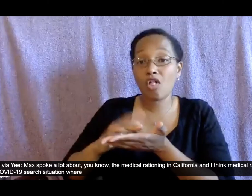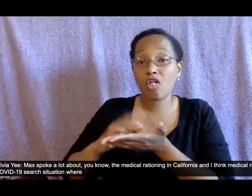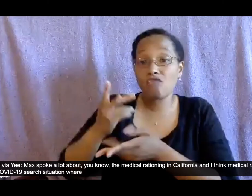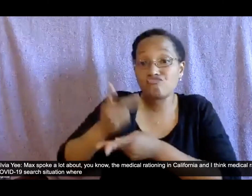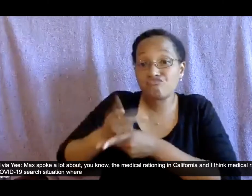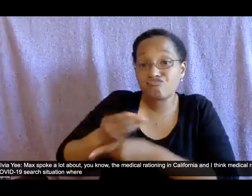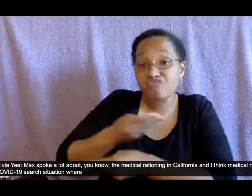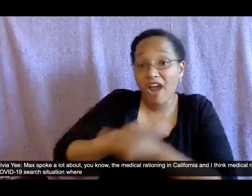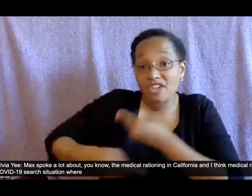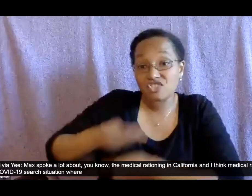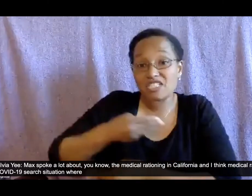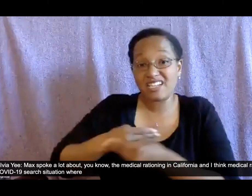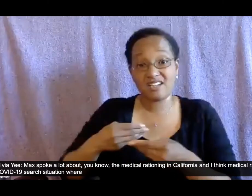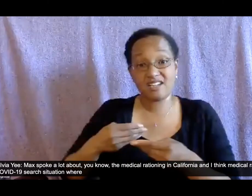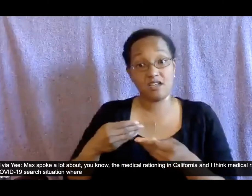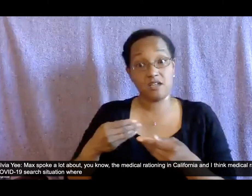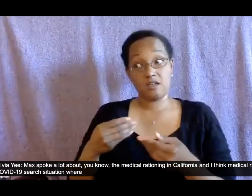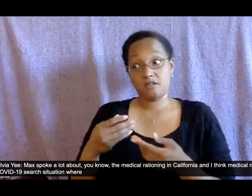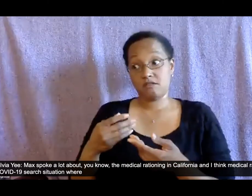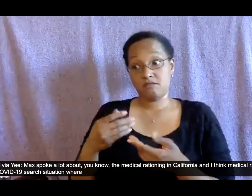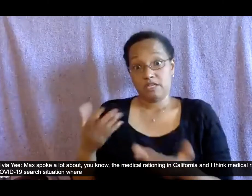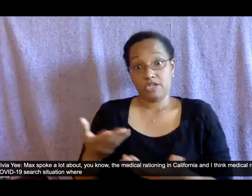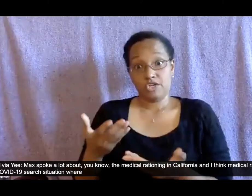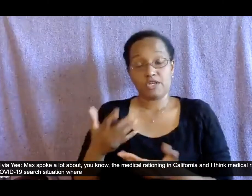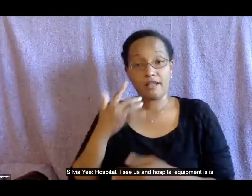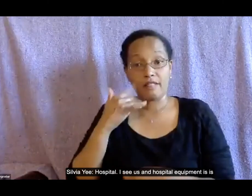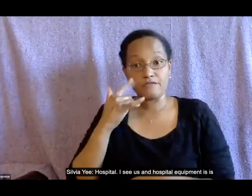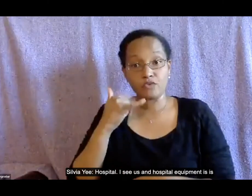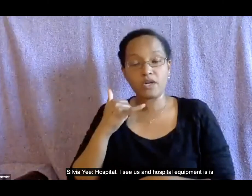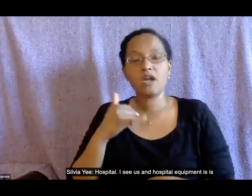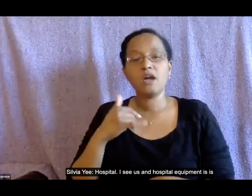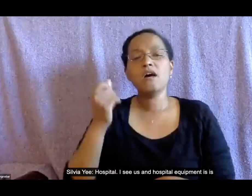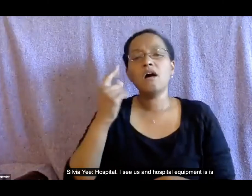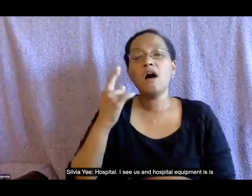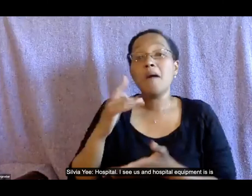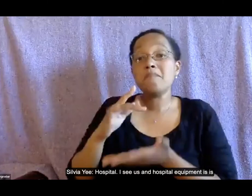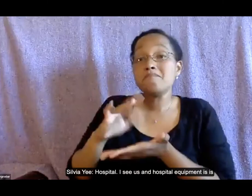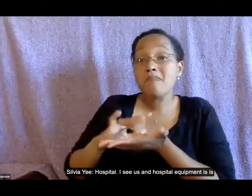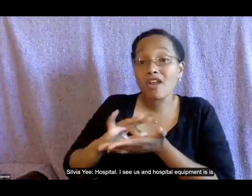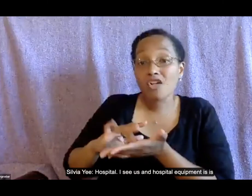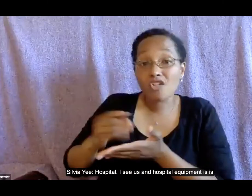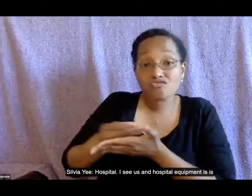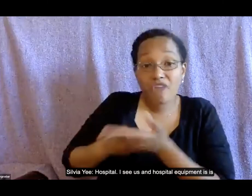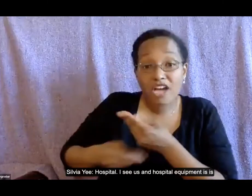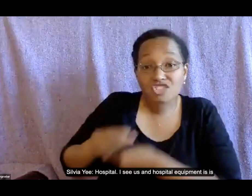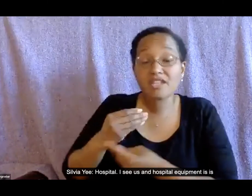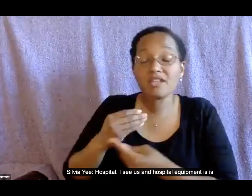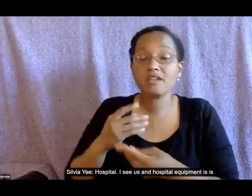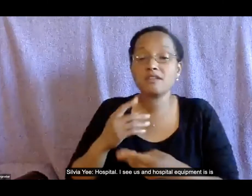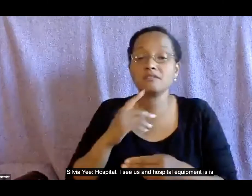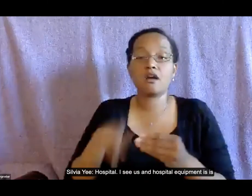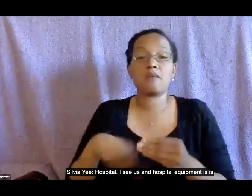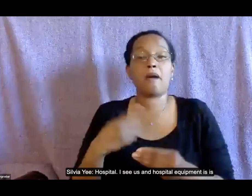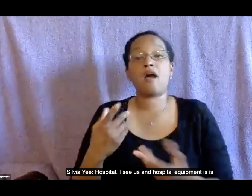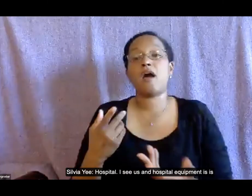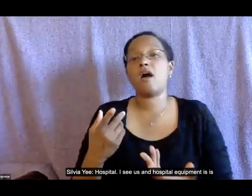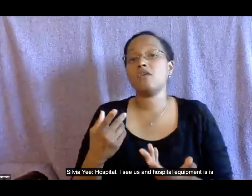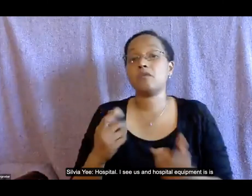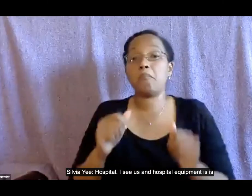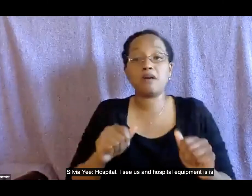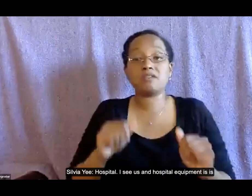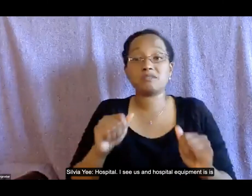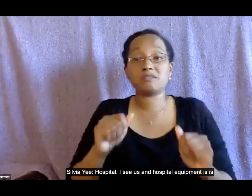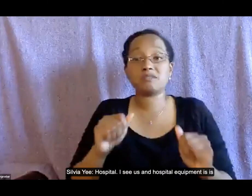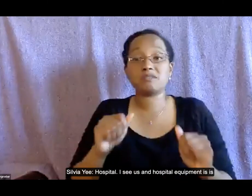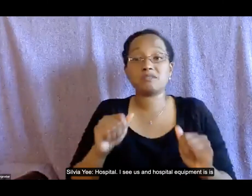19 surge situation where hospital icus and um hospital equipment is is